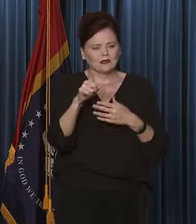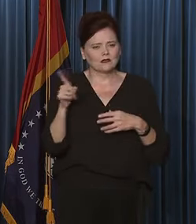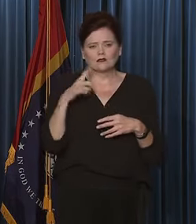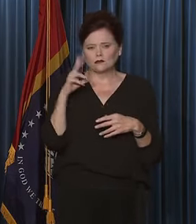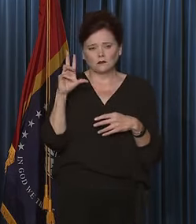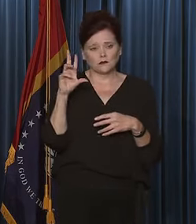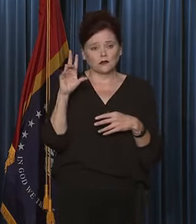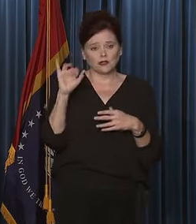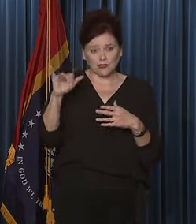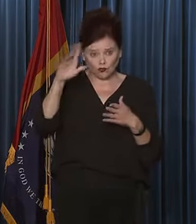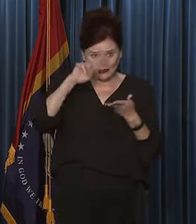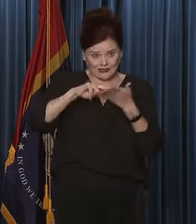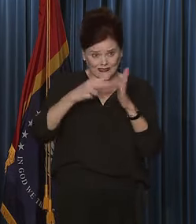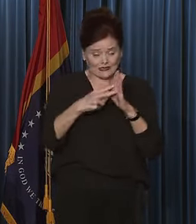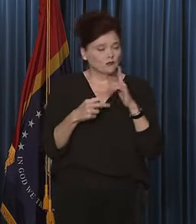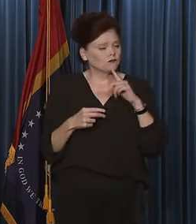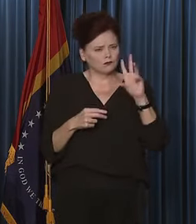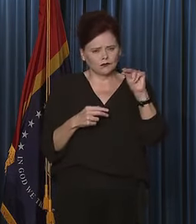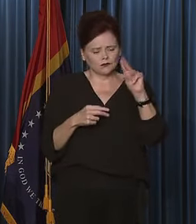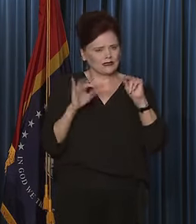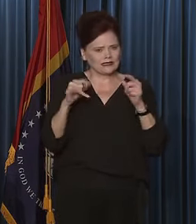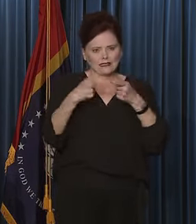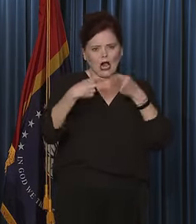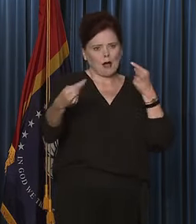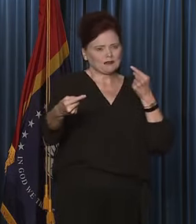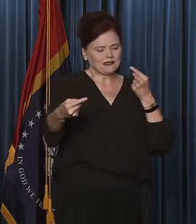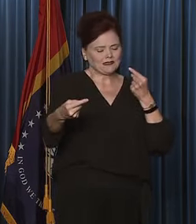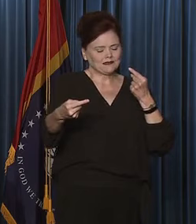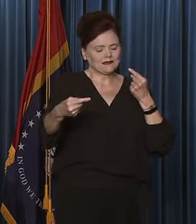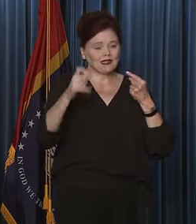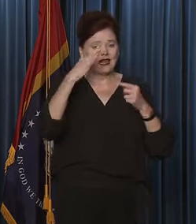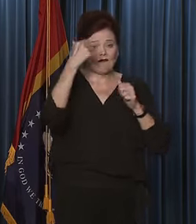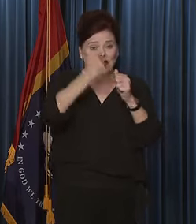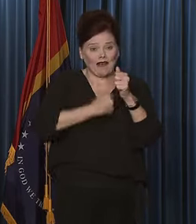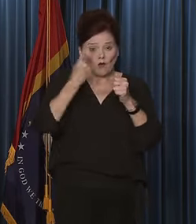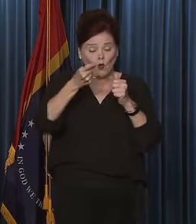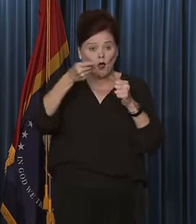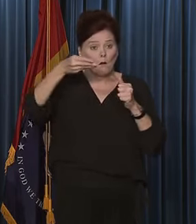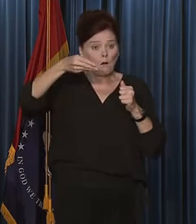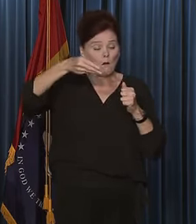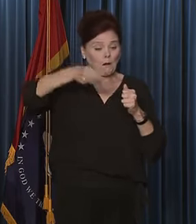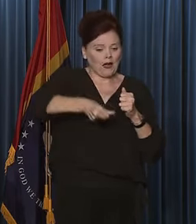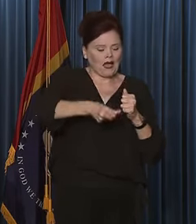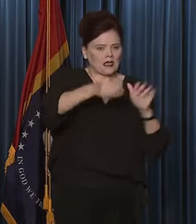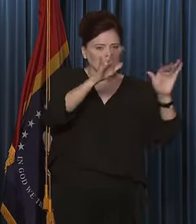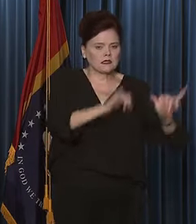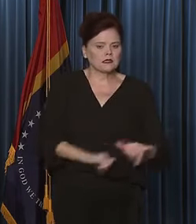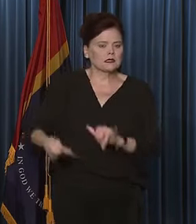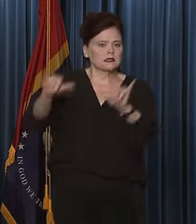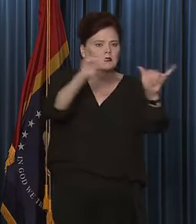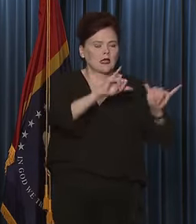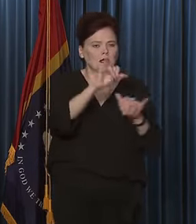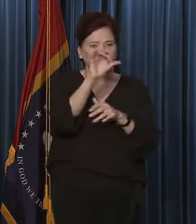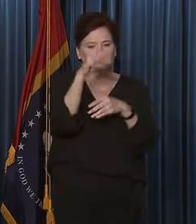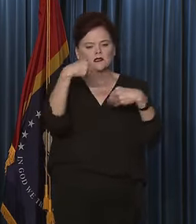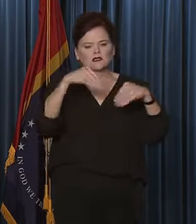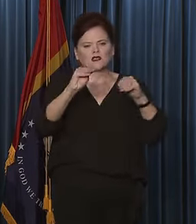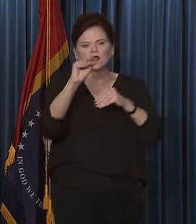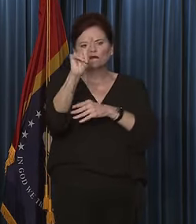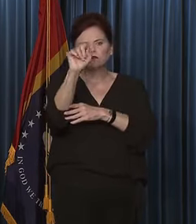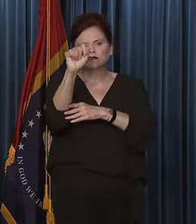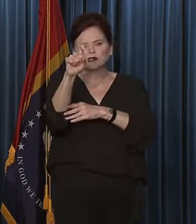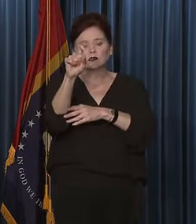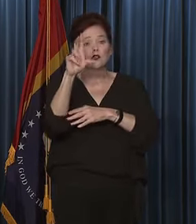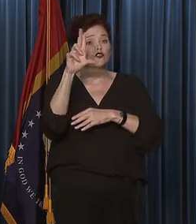it's exactly the opposite, Bobby. It's exactly the opposite. If everybody pays the same sales tax and